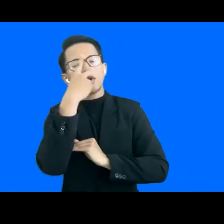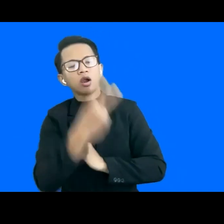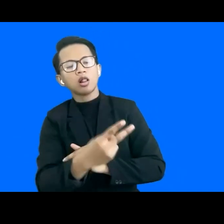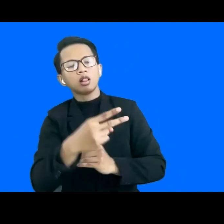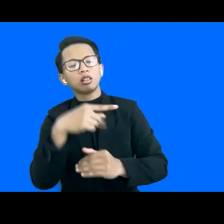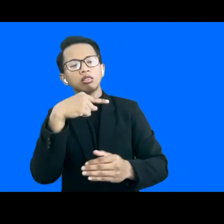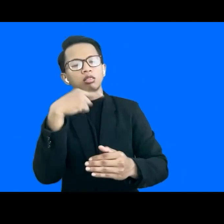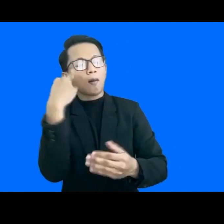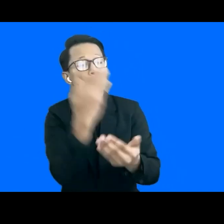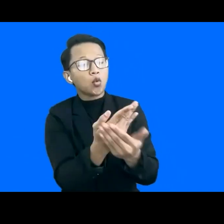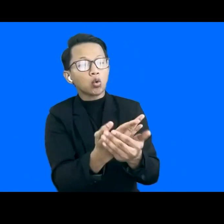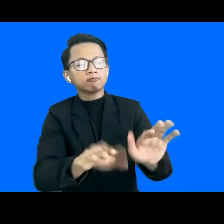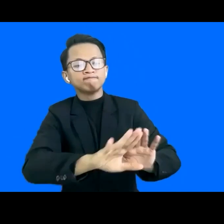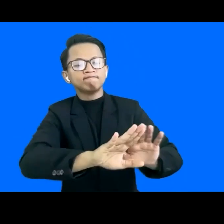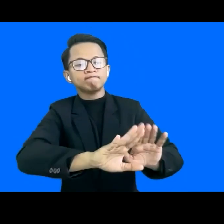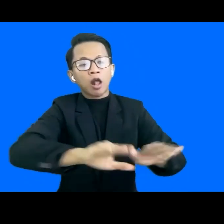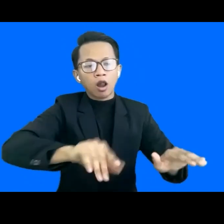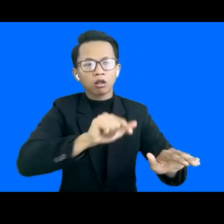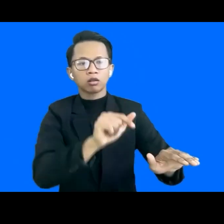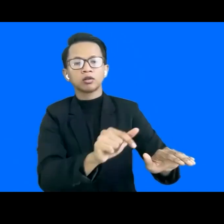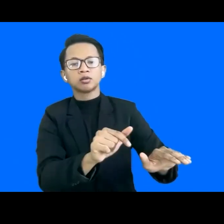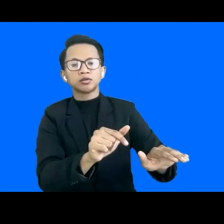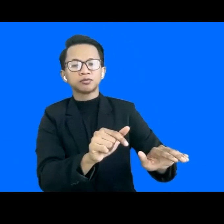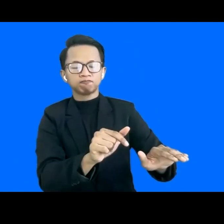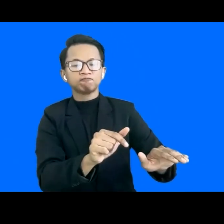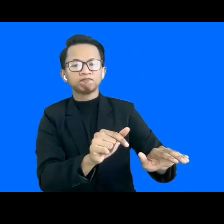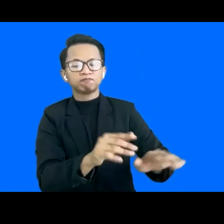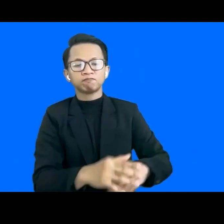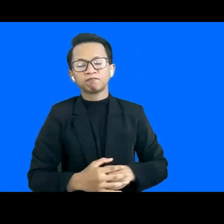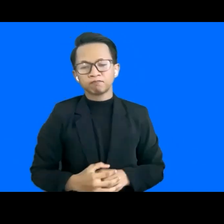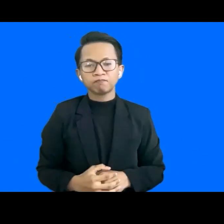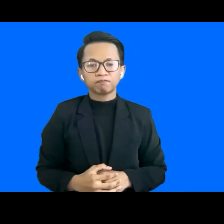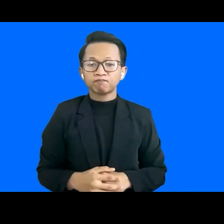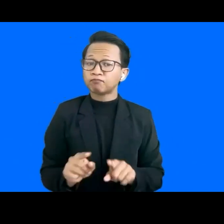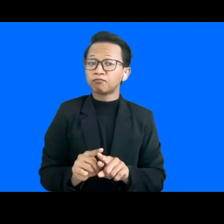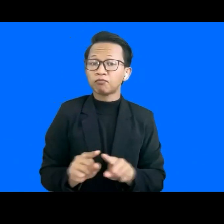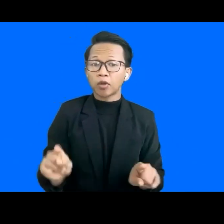need, you know, extra attention in that sense. In fact,